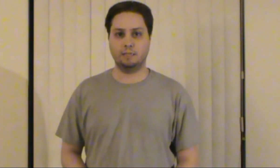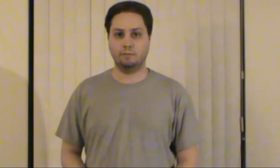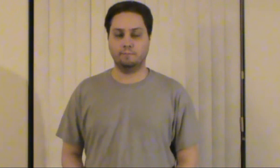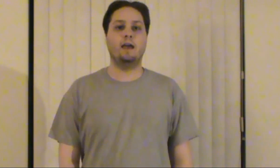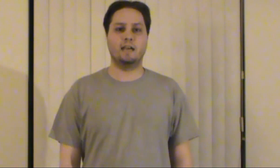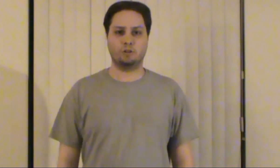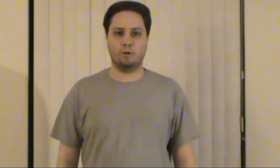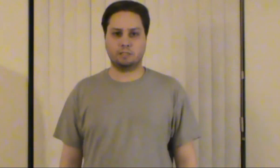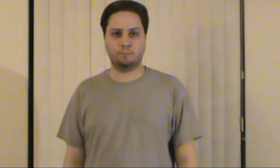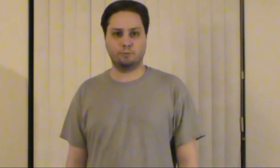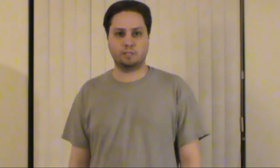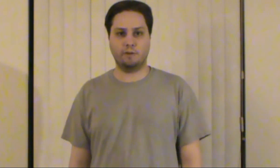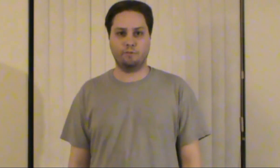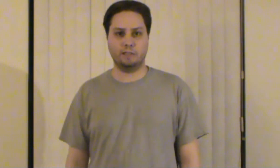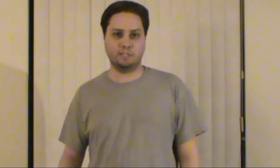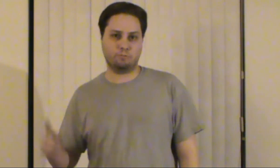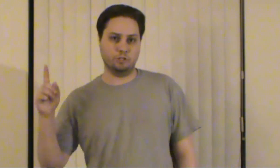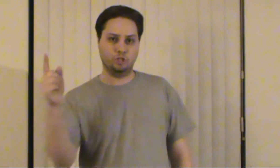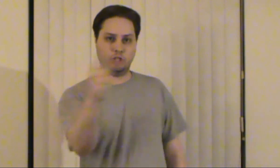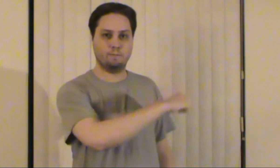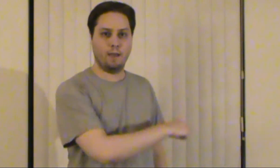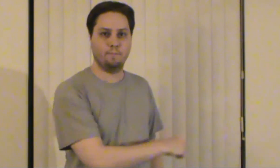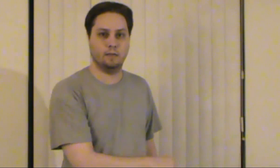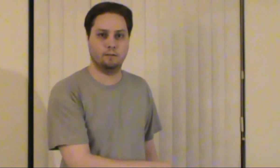as always this is bruce gifford and this was just my opinion